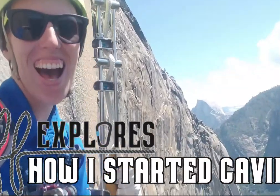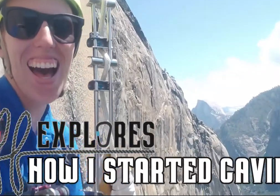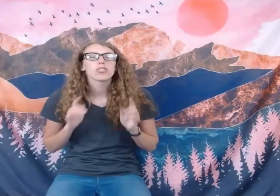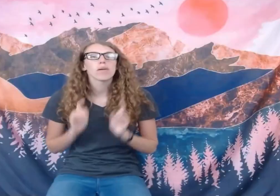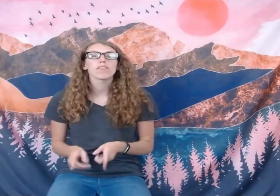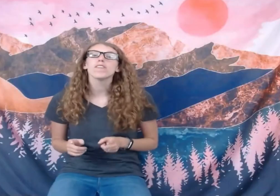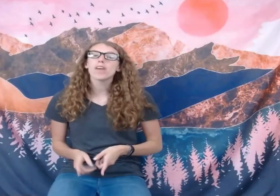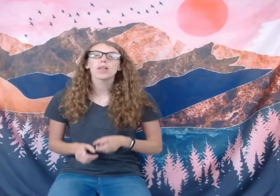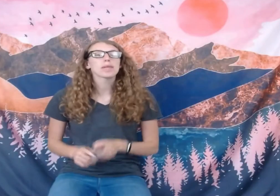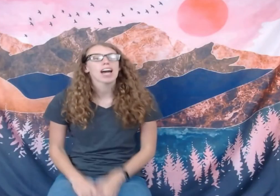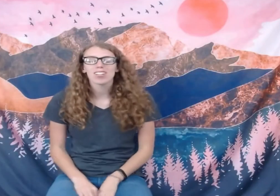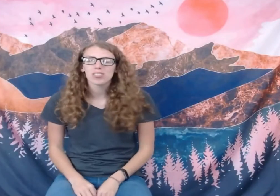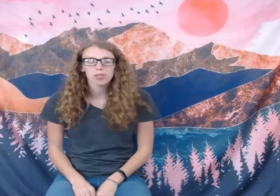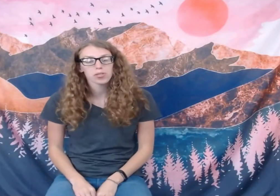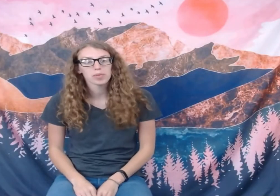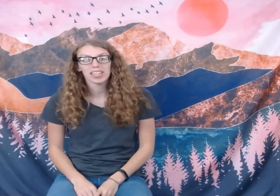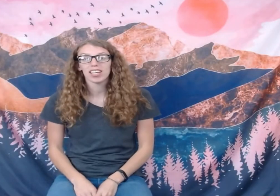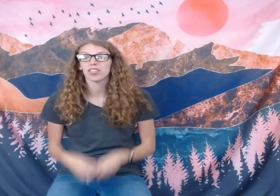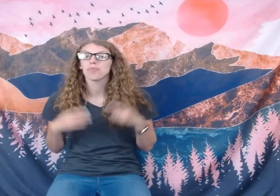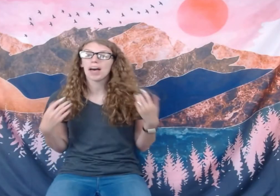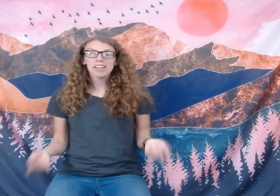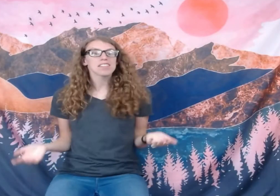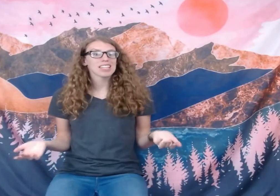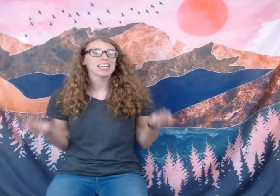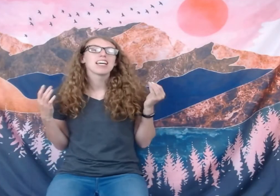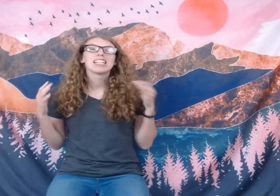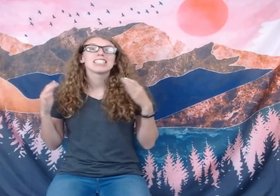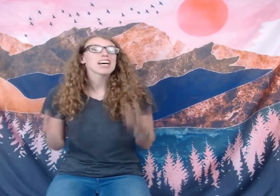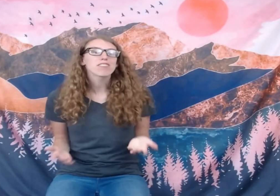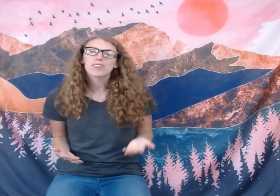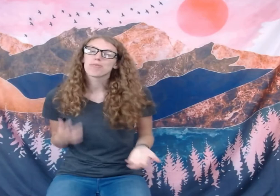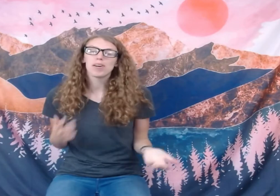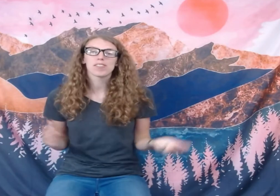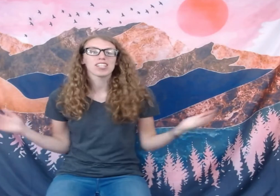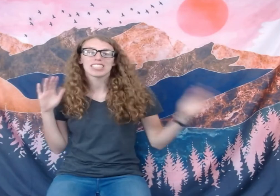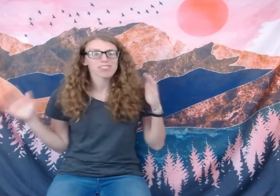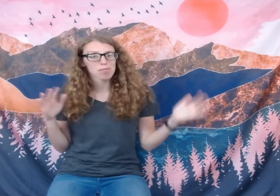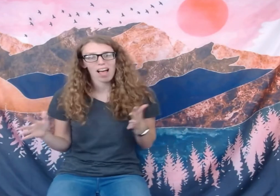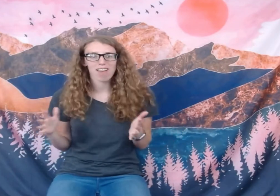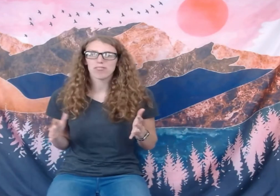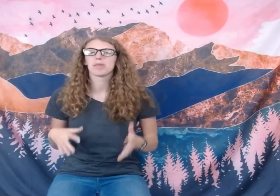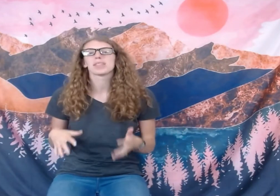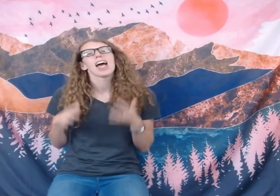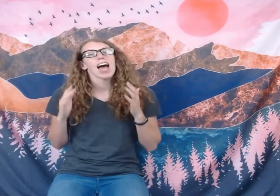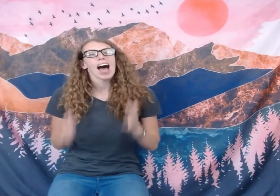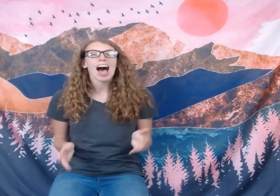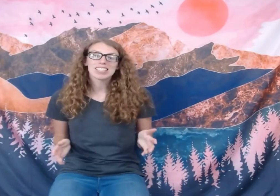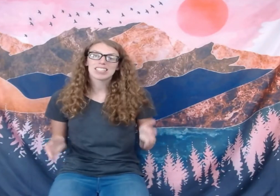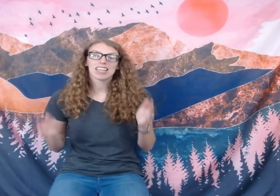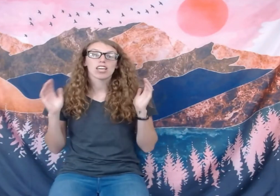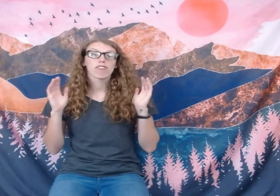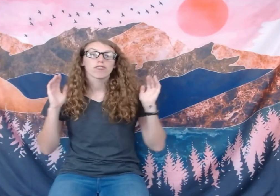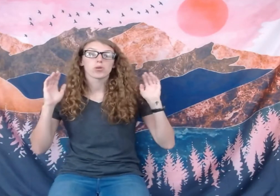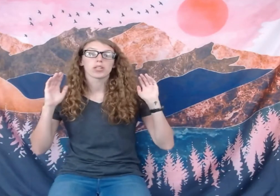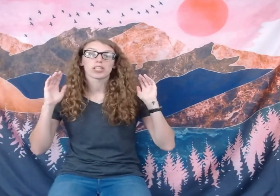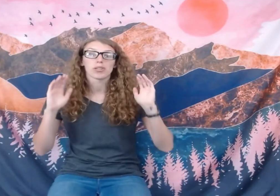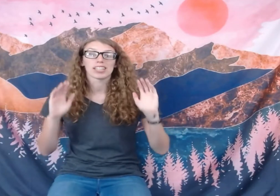So if you follow me out on social media, you might have seen several posts on different platforms asking for your